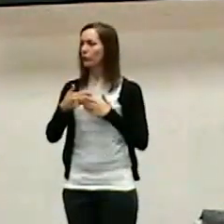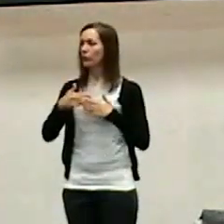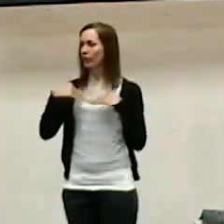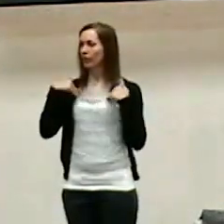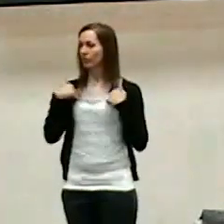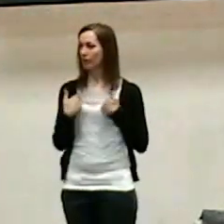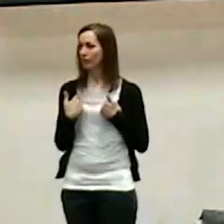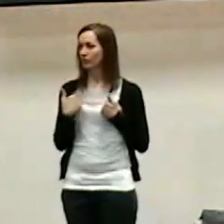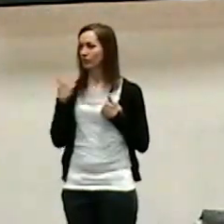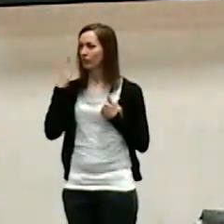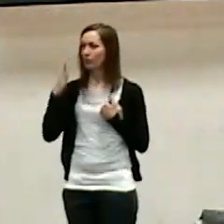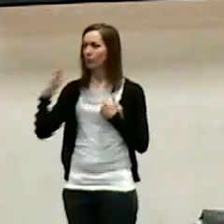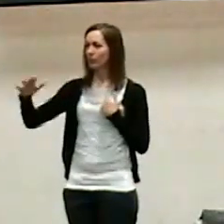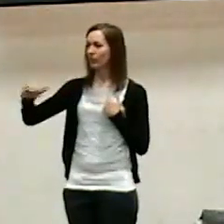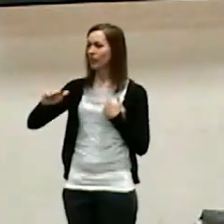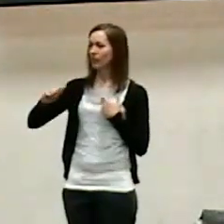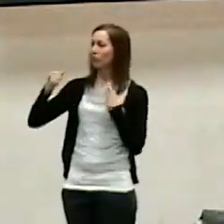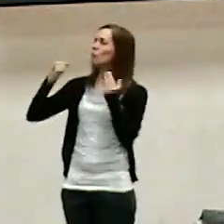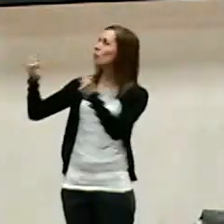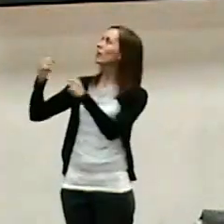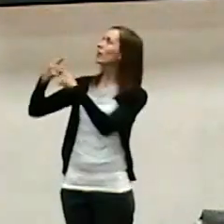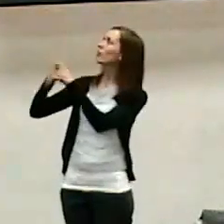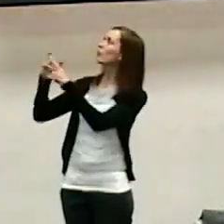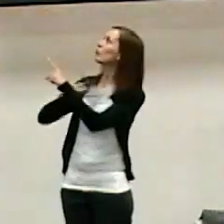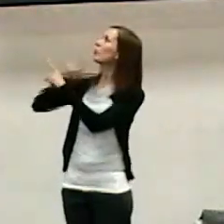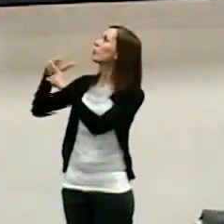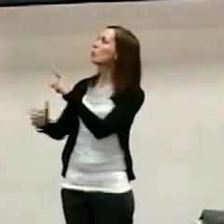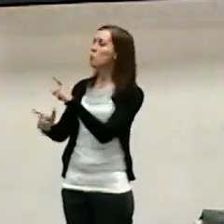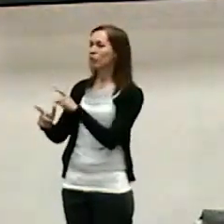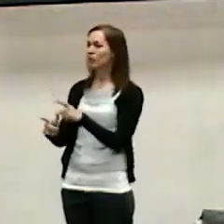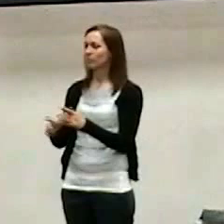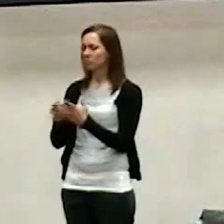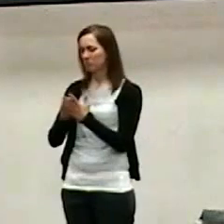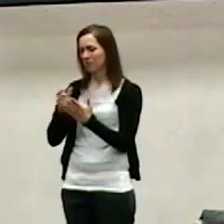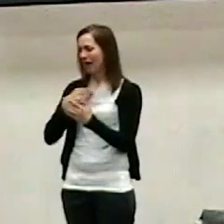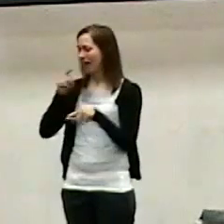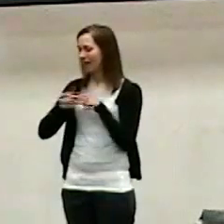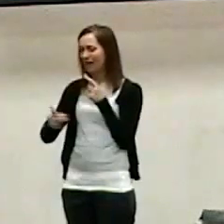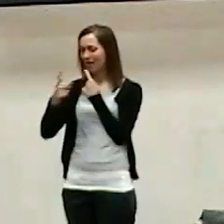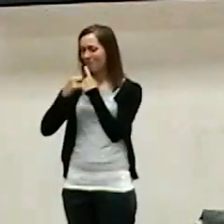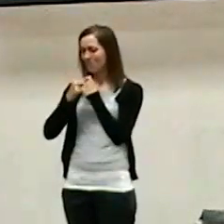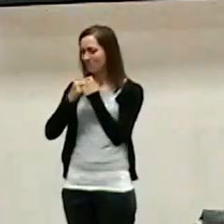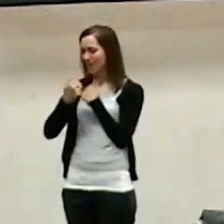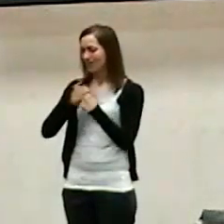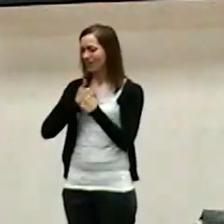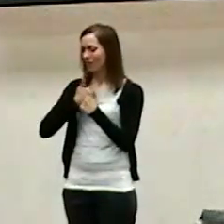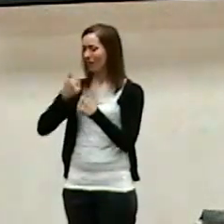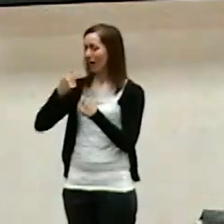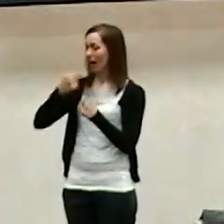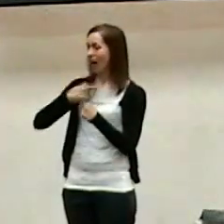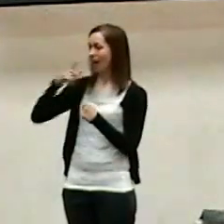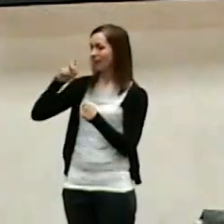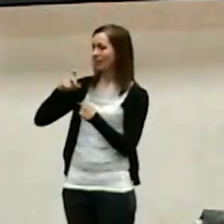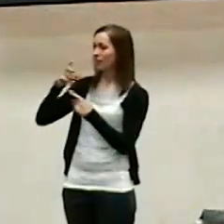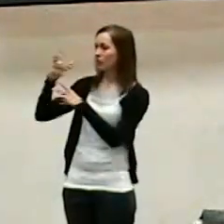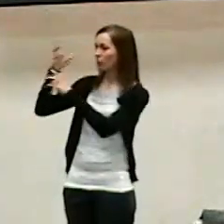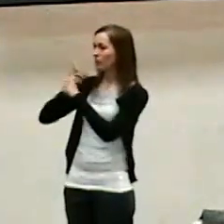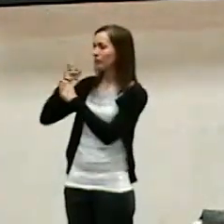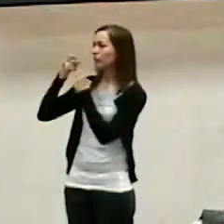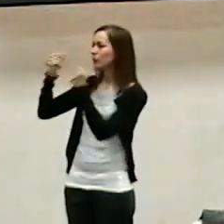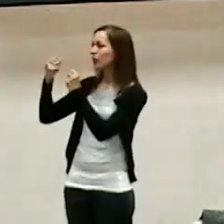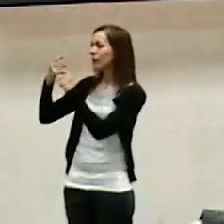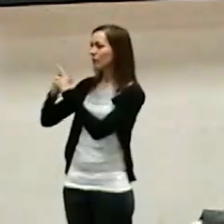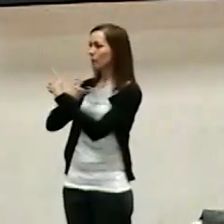Lord. You will learn that I can't rely on myself. You can't rely on yourself. You will learn to draw strength from your Lord.